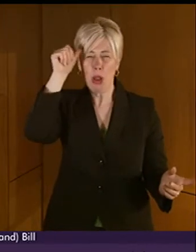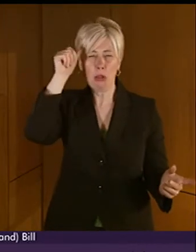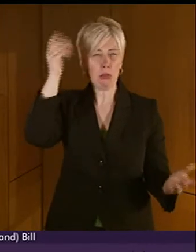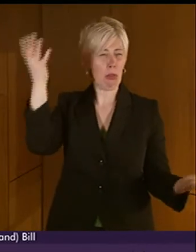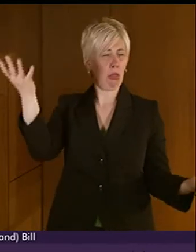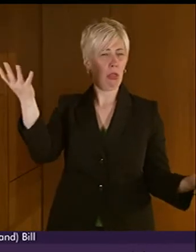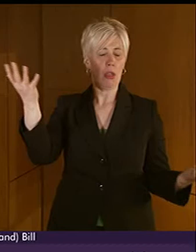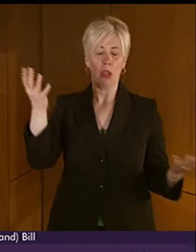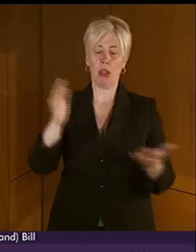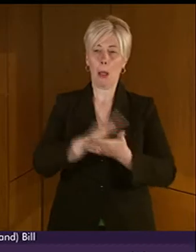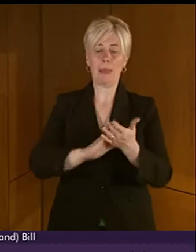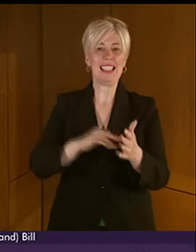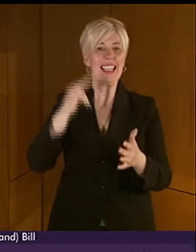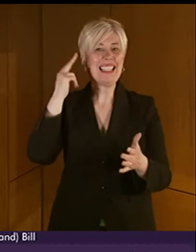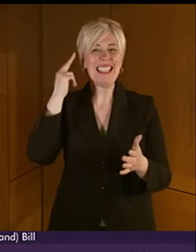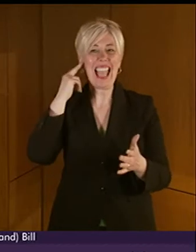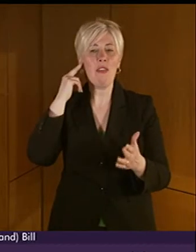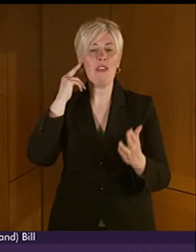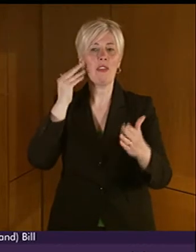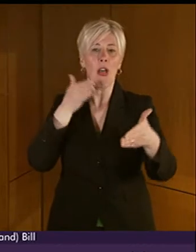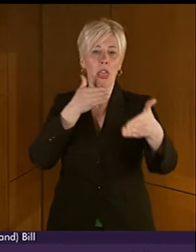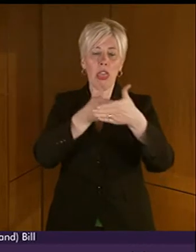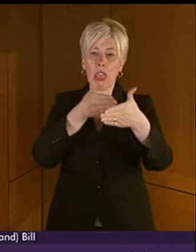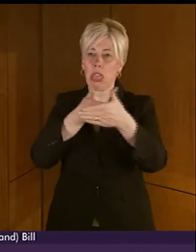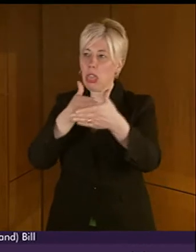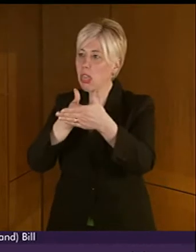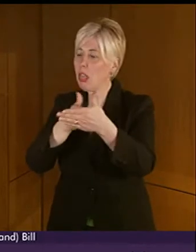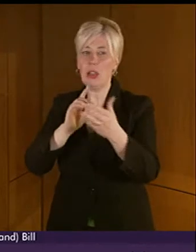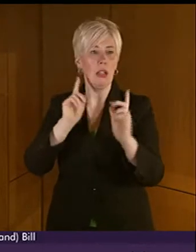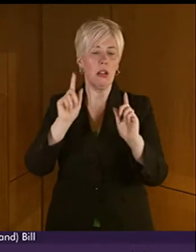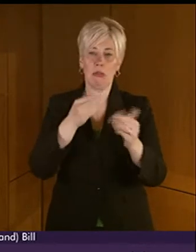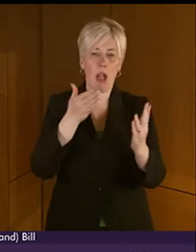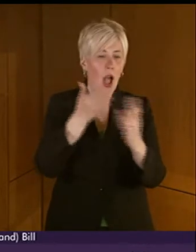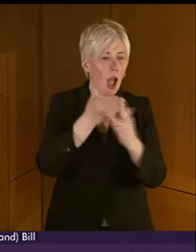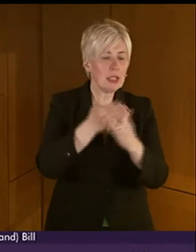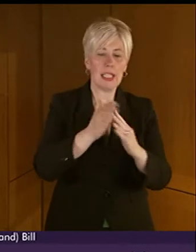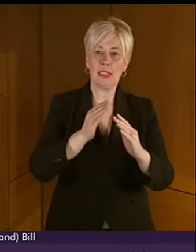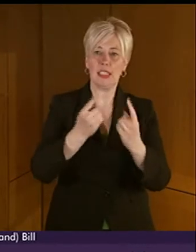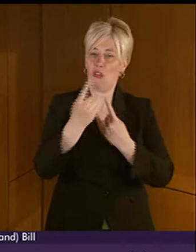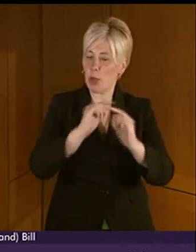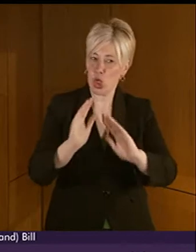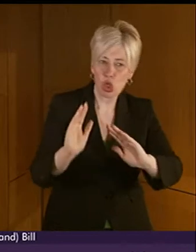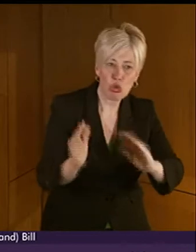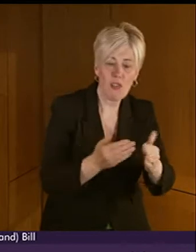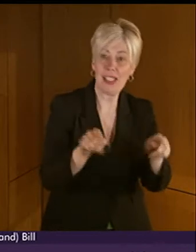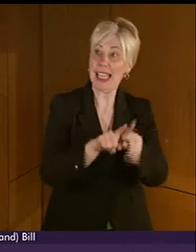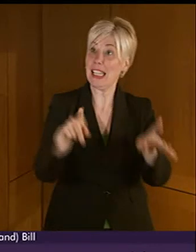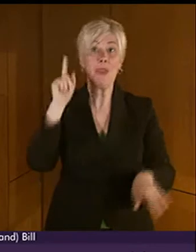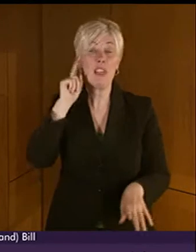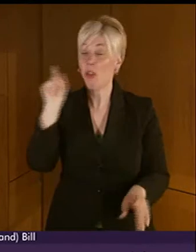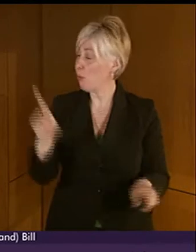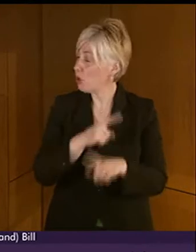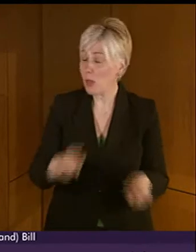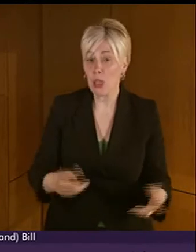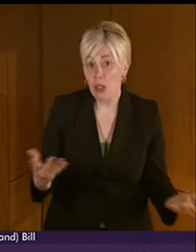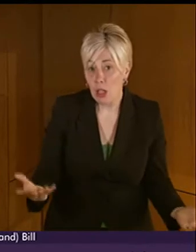people not only have less access to the same information and services as hearing people, but this can often